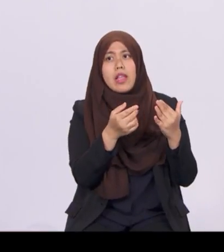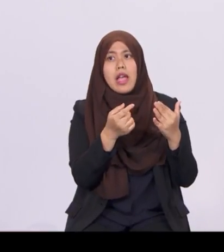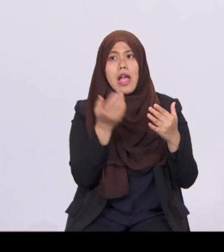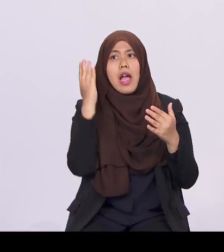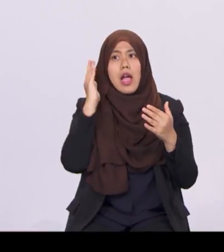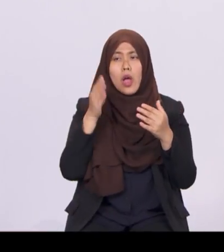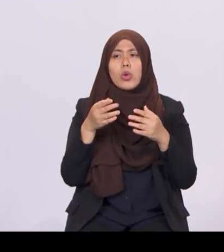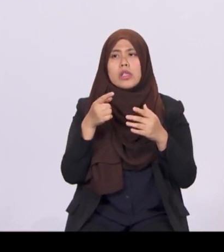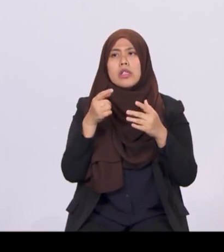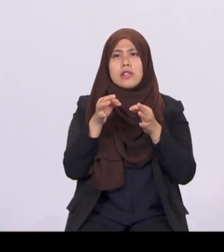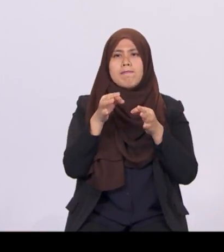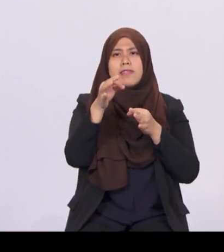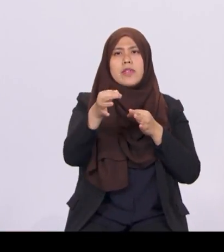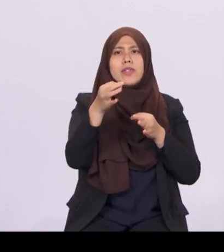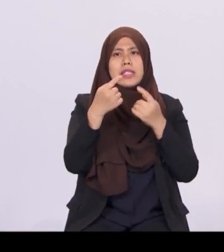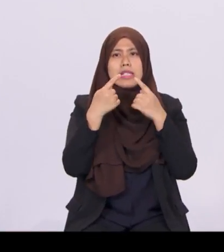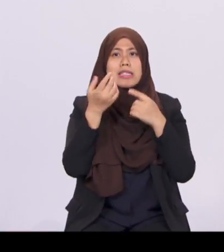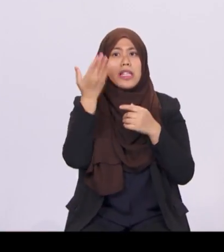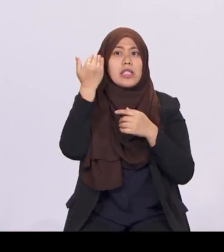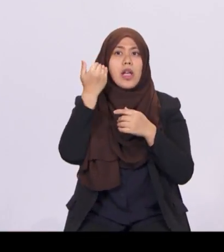in foreign workers' levy rates for another year.